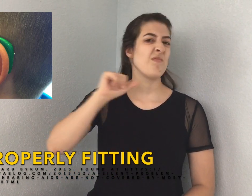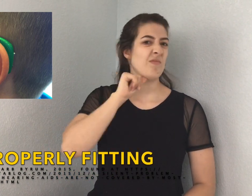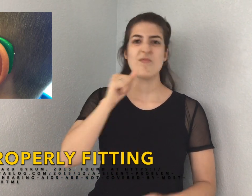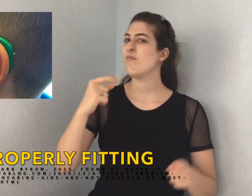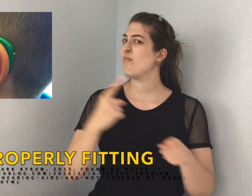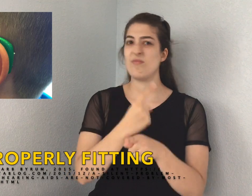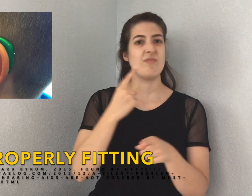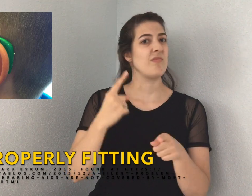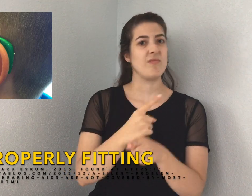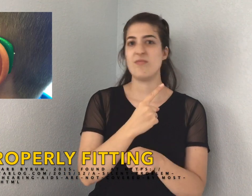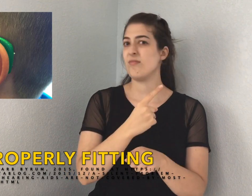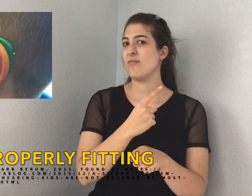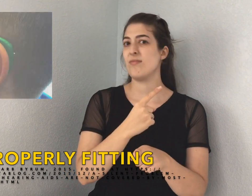Improperly fitting